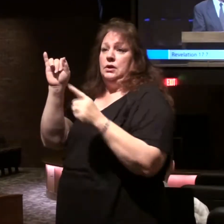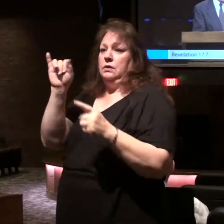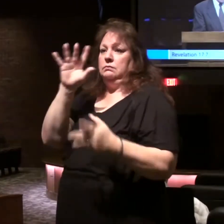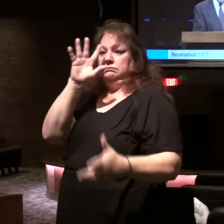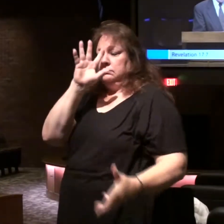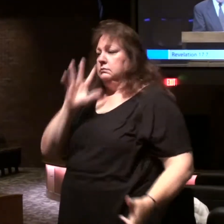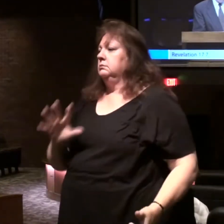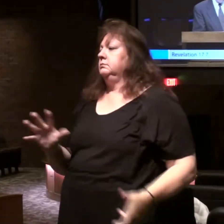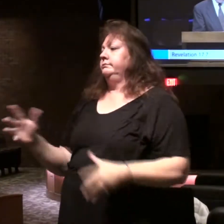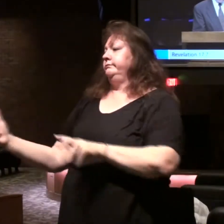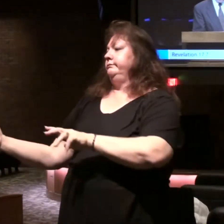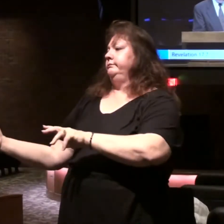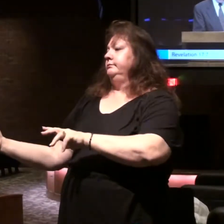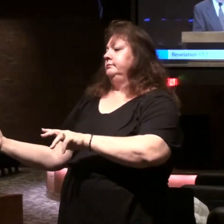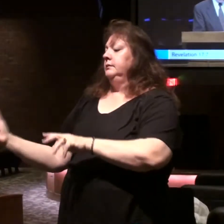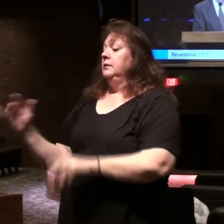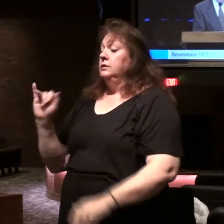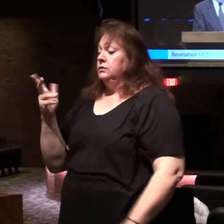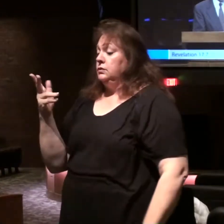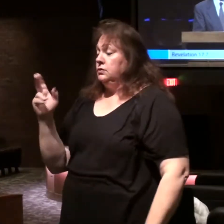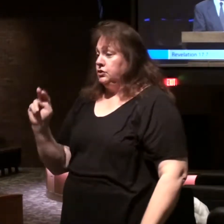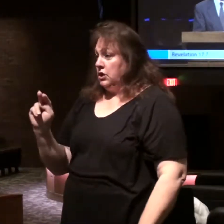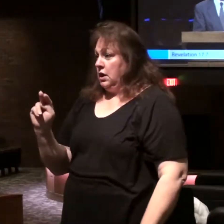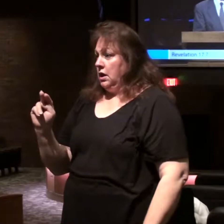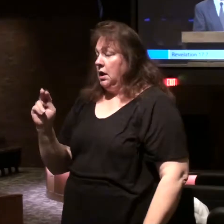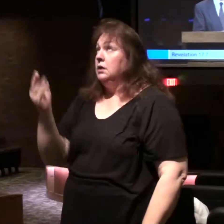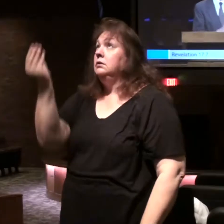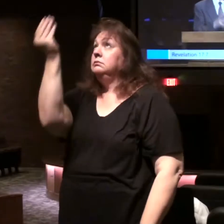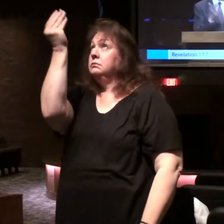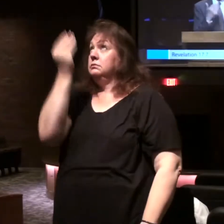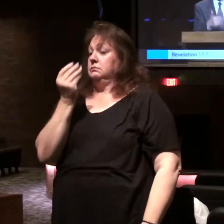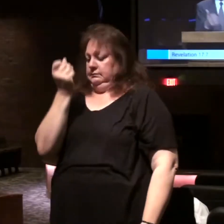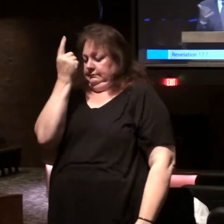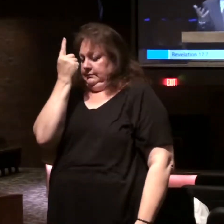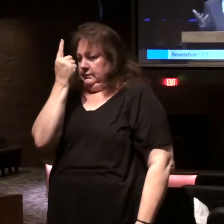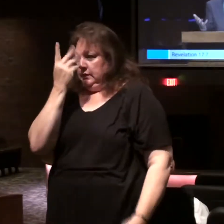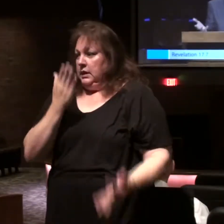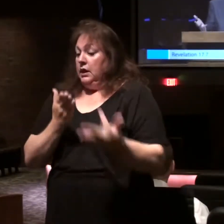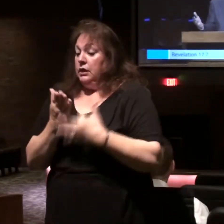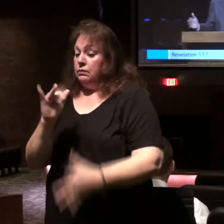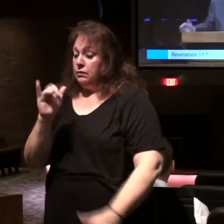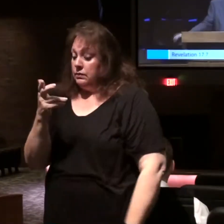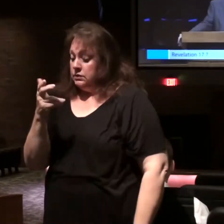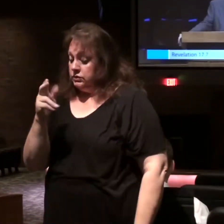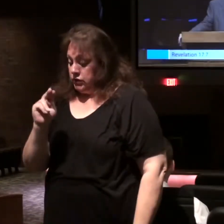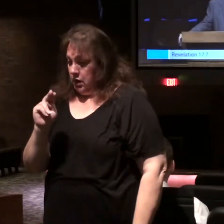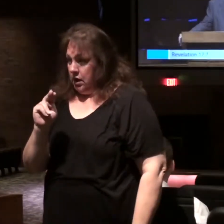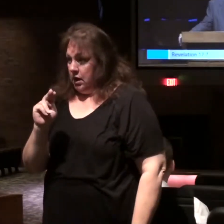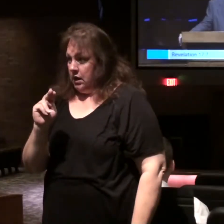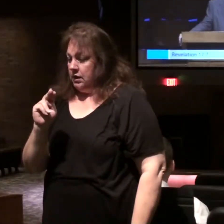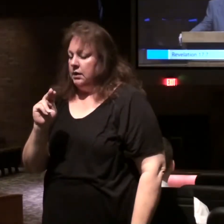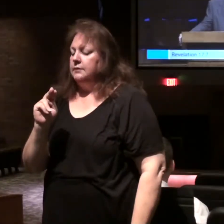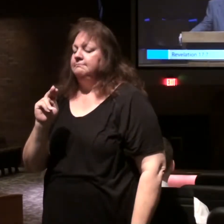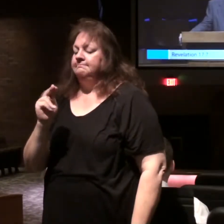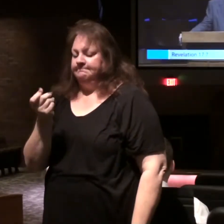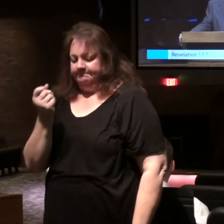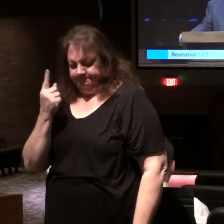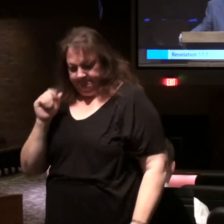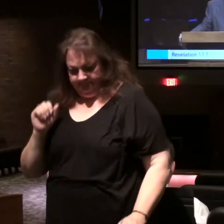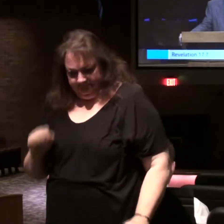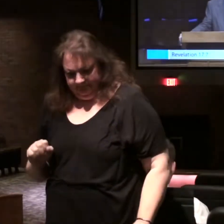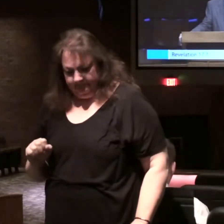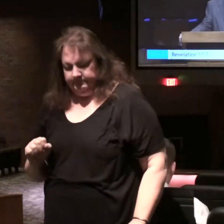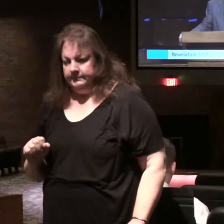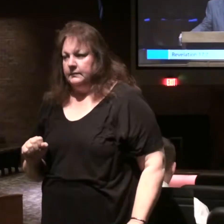confusion. So John is going to be enlightened here. And through John, we are. So,